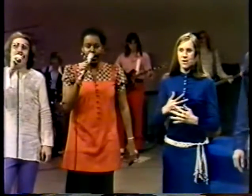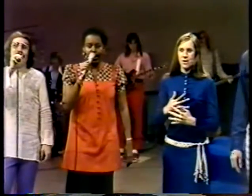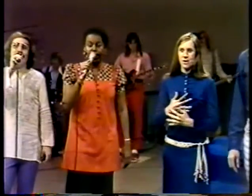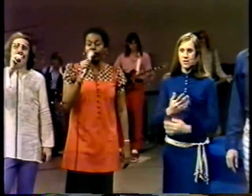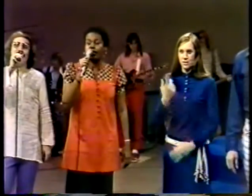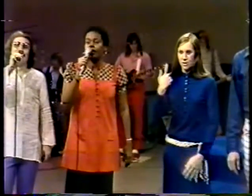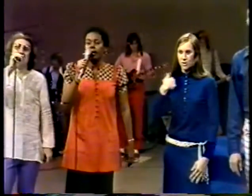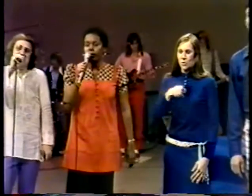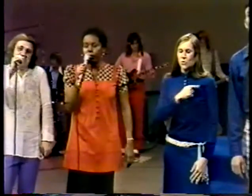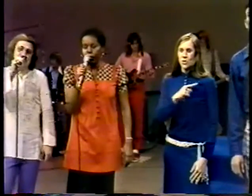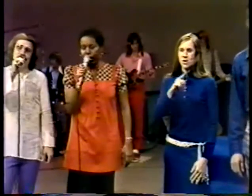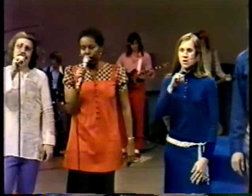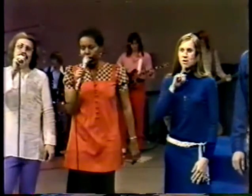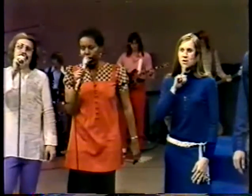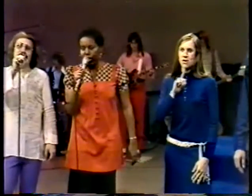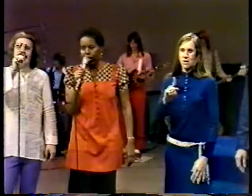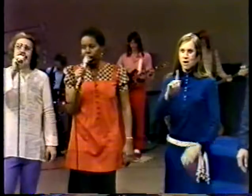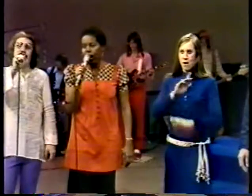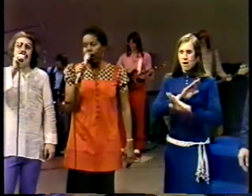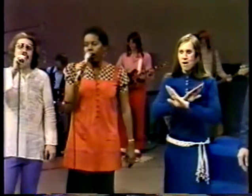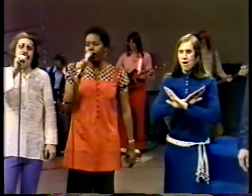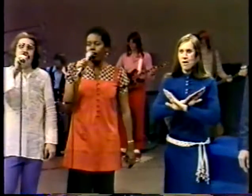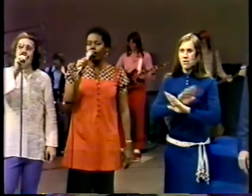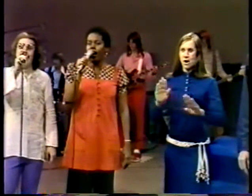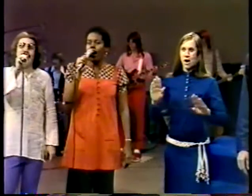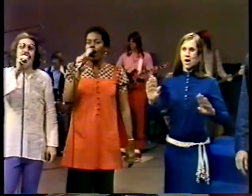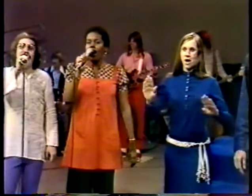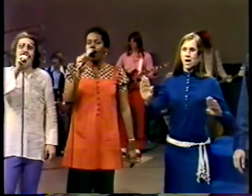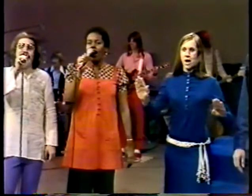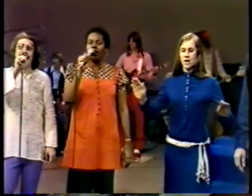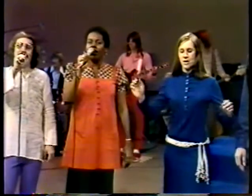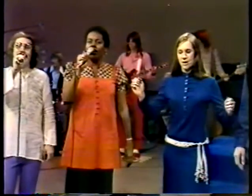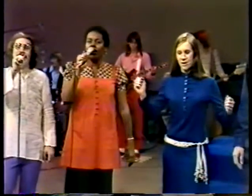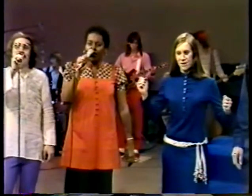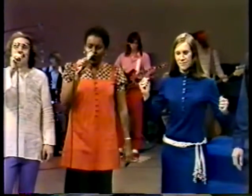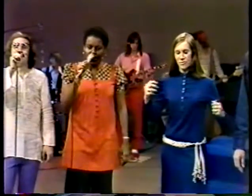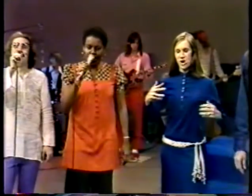We are not afraid.